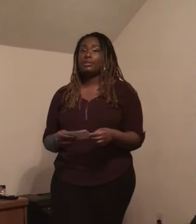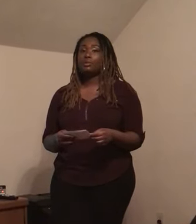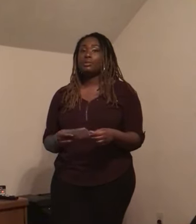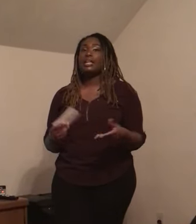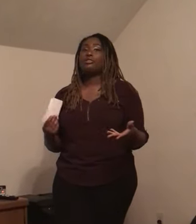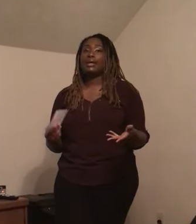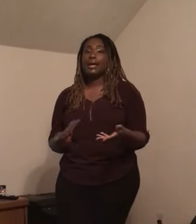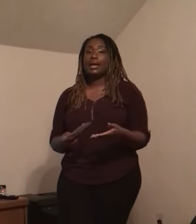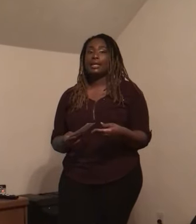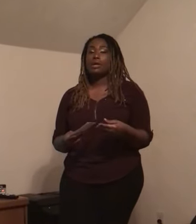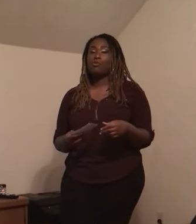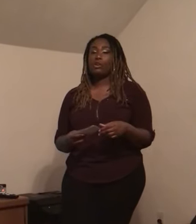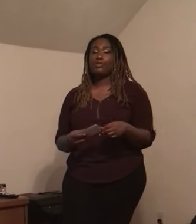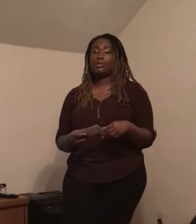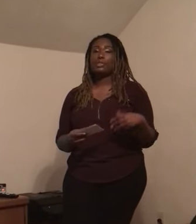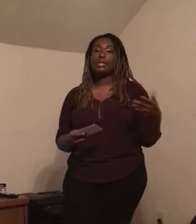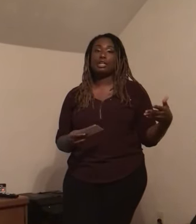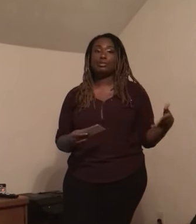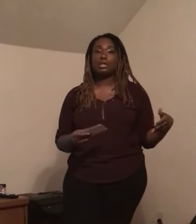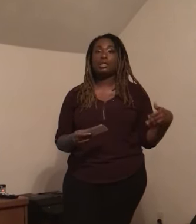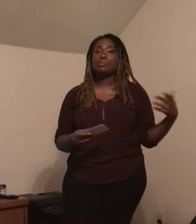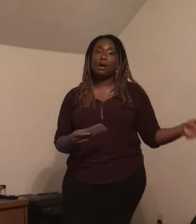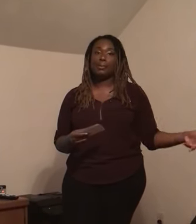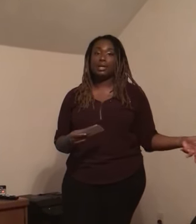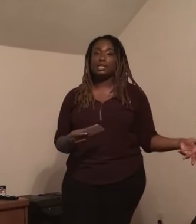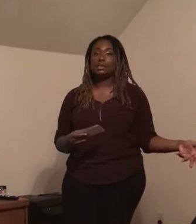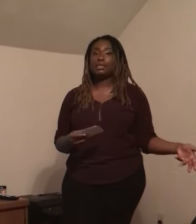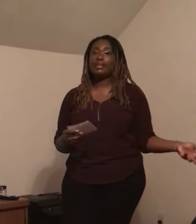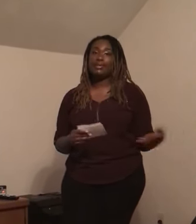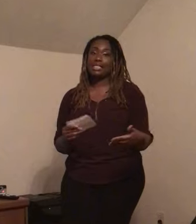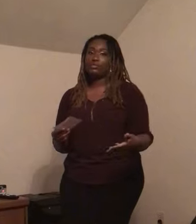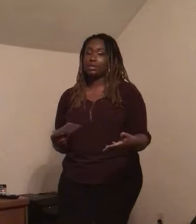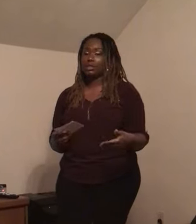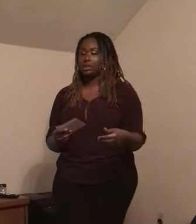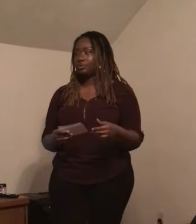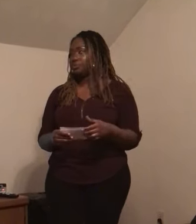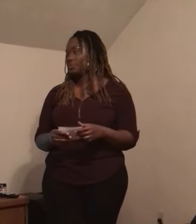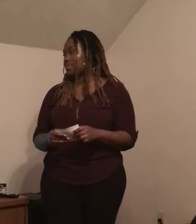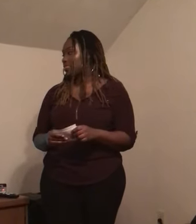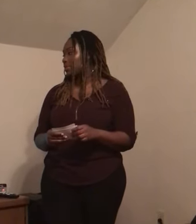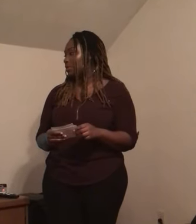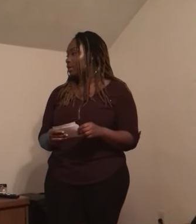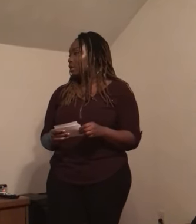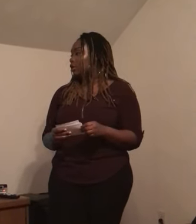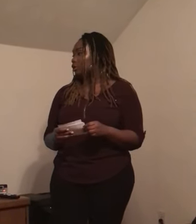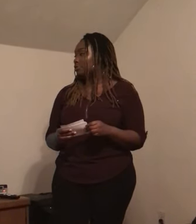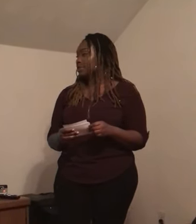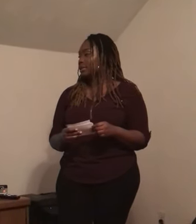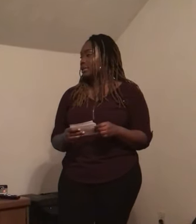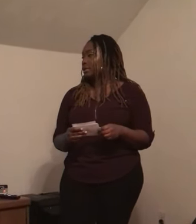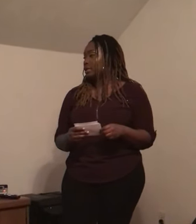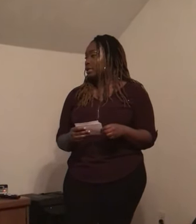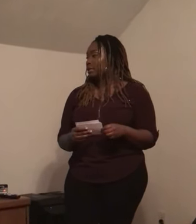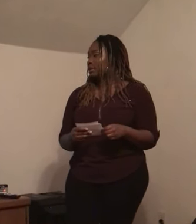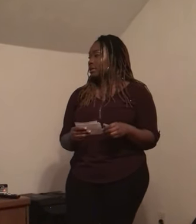them interact with the hearing population and vice versa. Using the